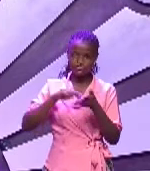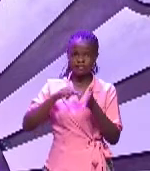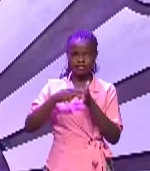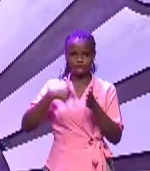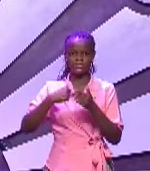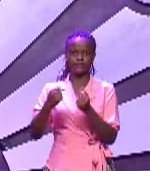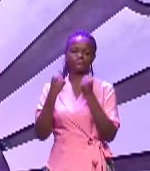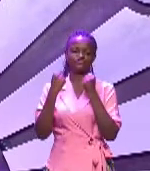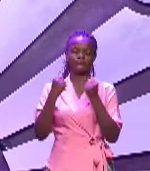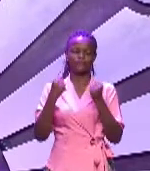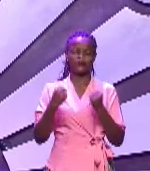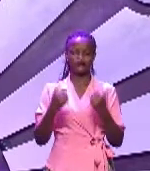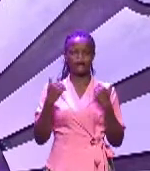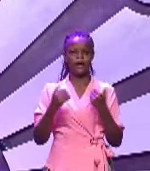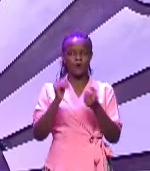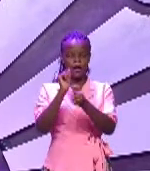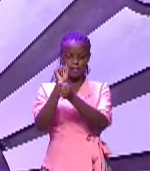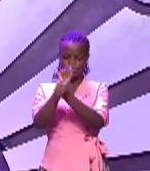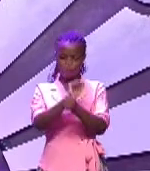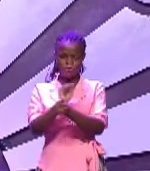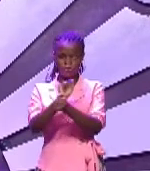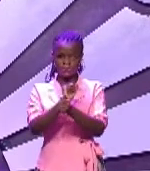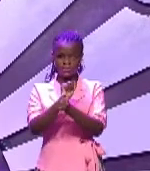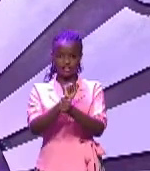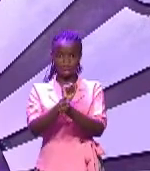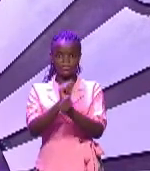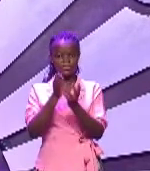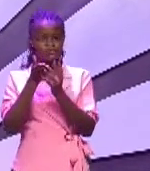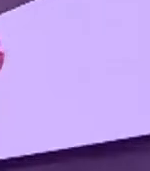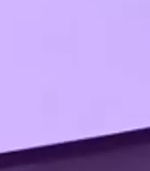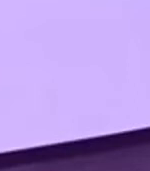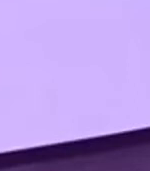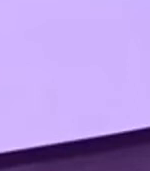strong the apostle Paul went through many trials